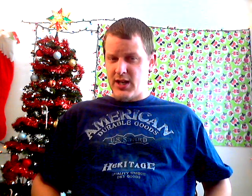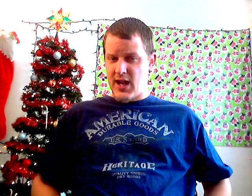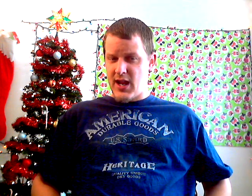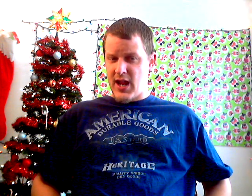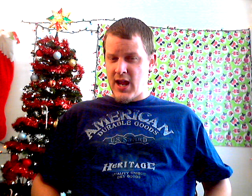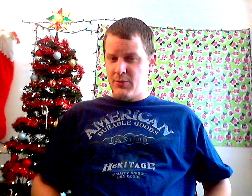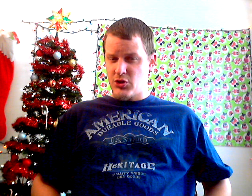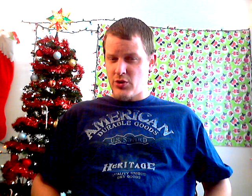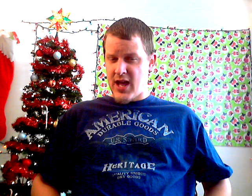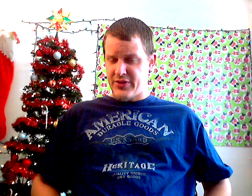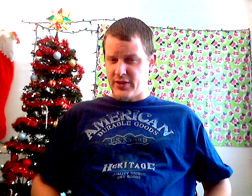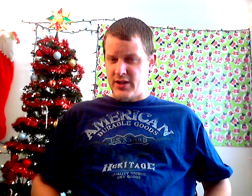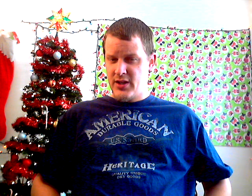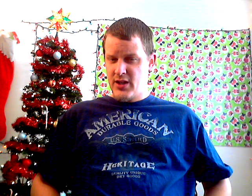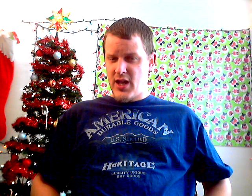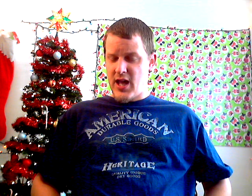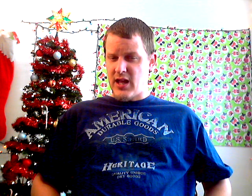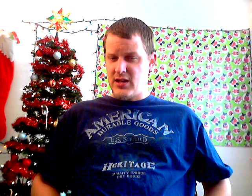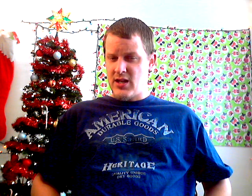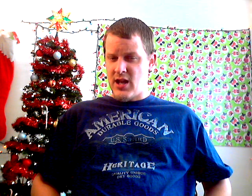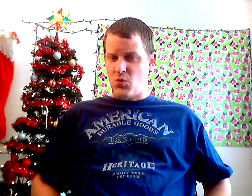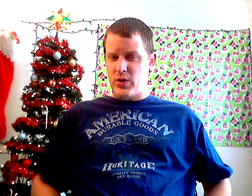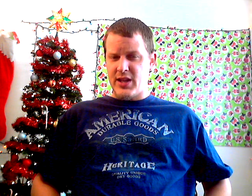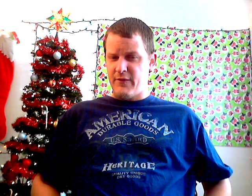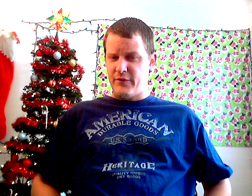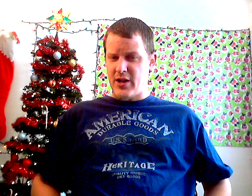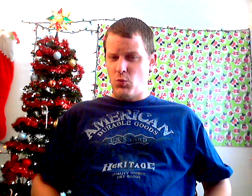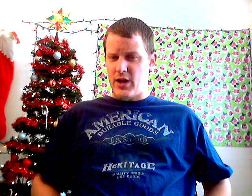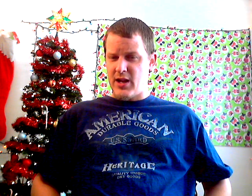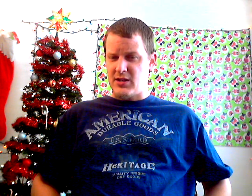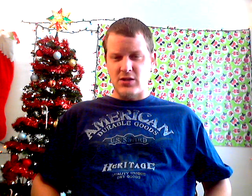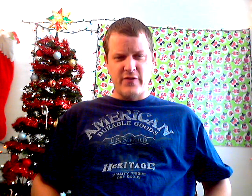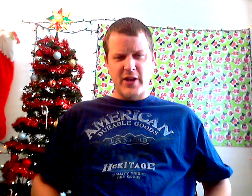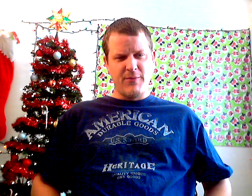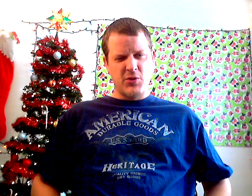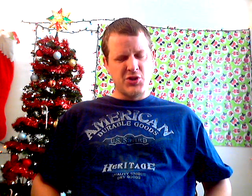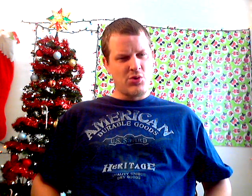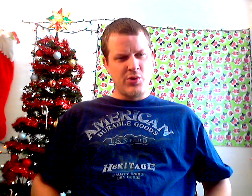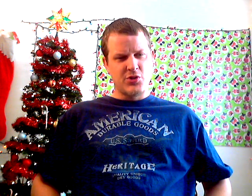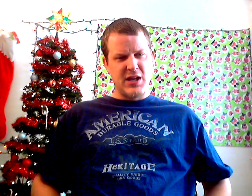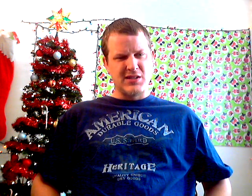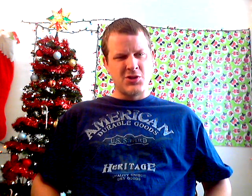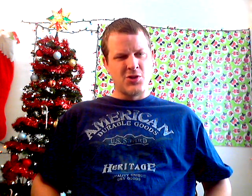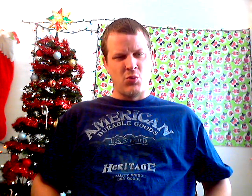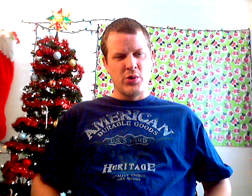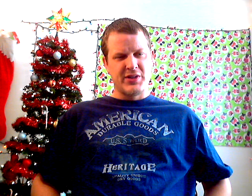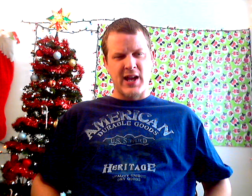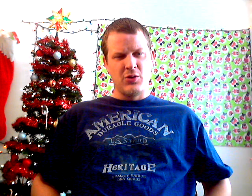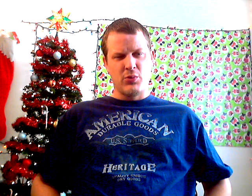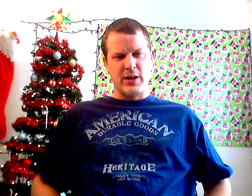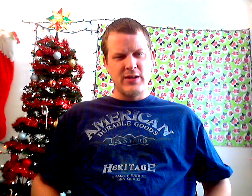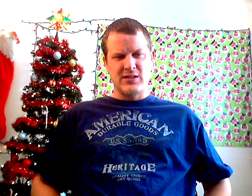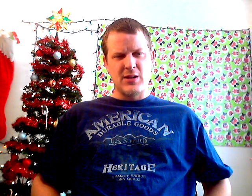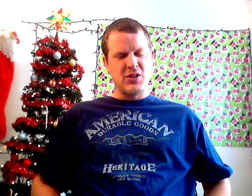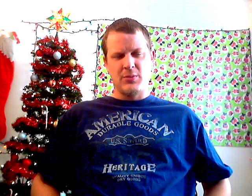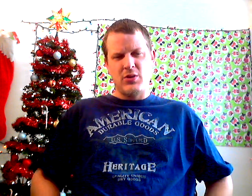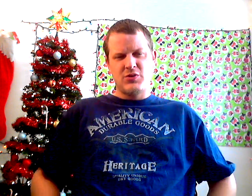amateur athlete, and yet we can't find a way to even give him a short transitional world title reign as WWF